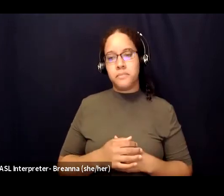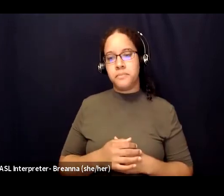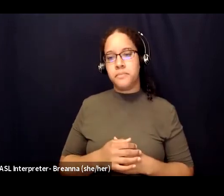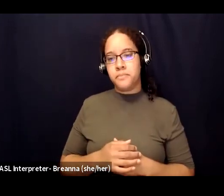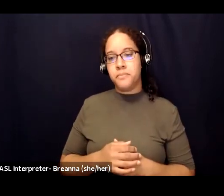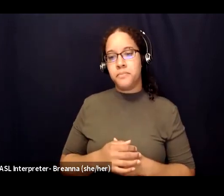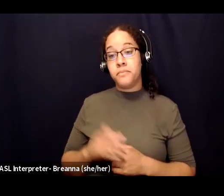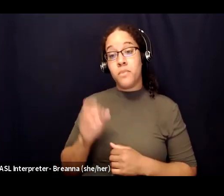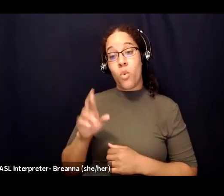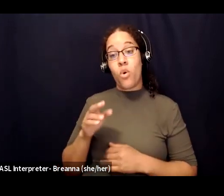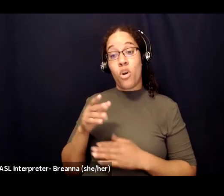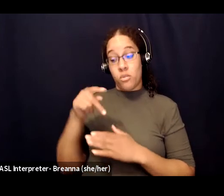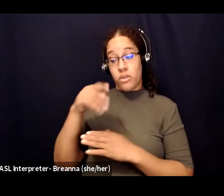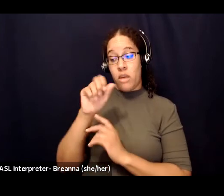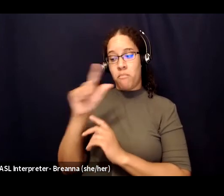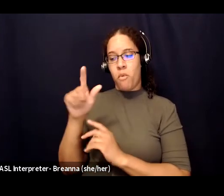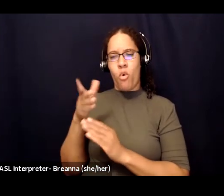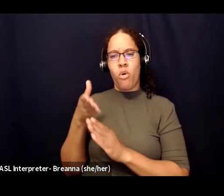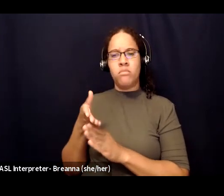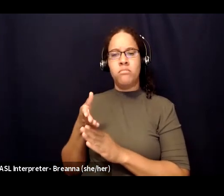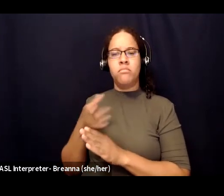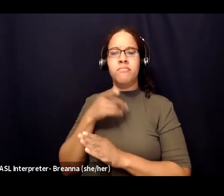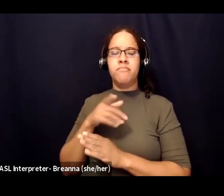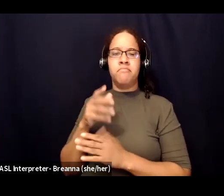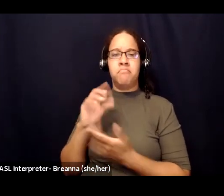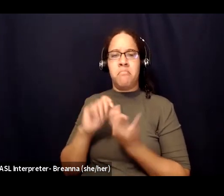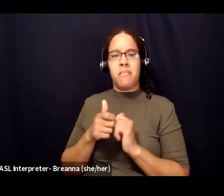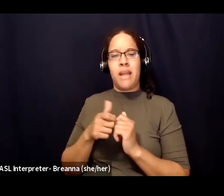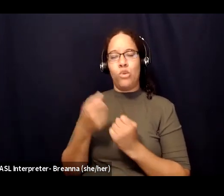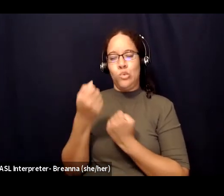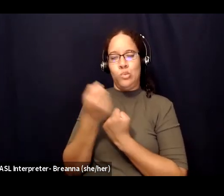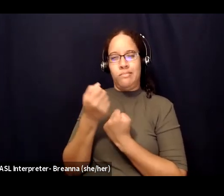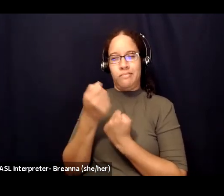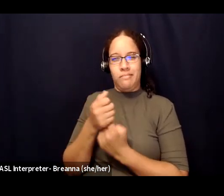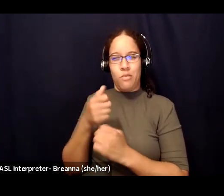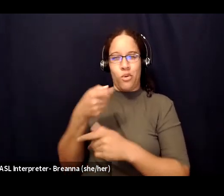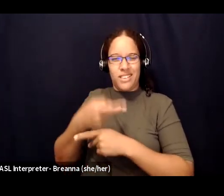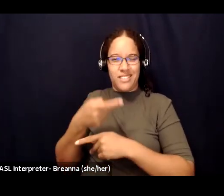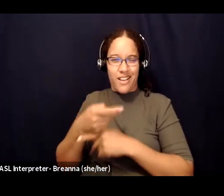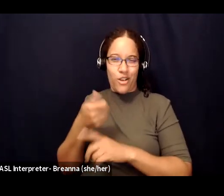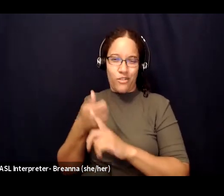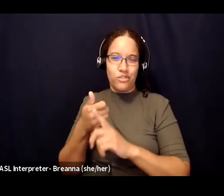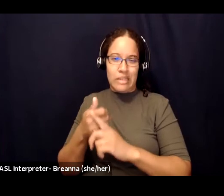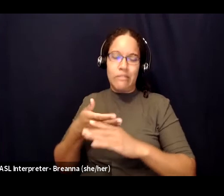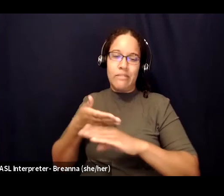and the poll so just other ways to support yourself after that too can be a really important aspect of this